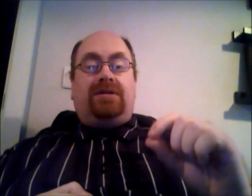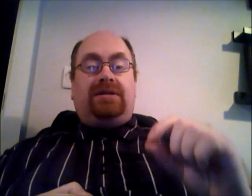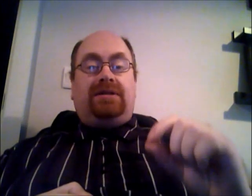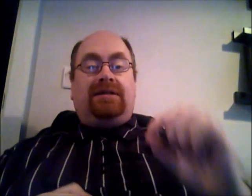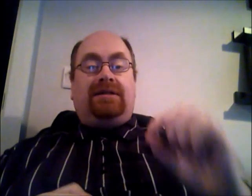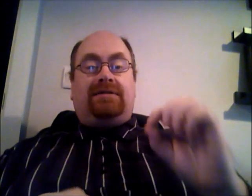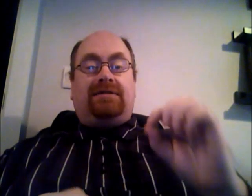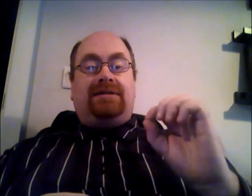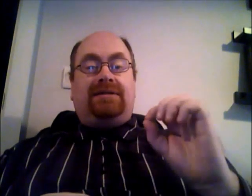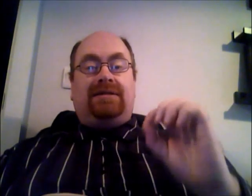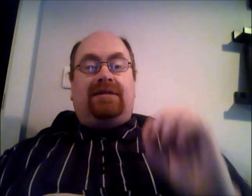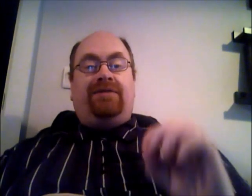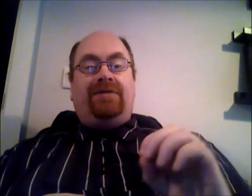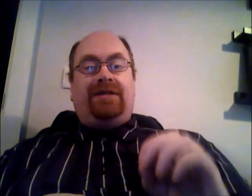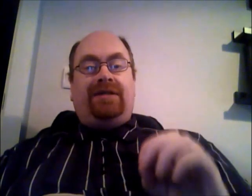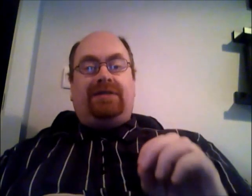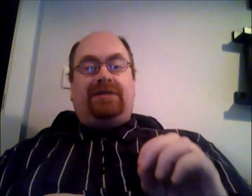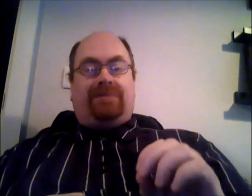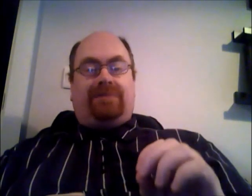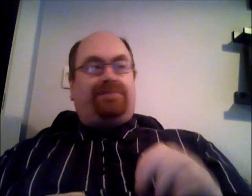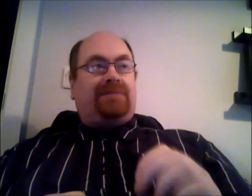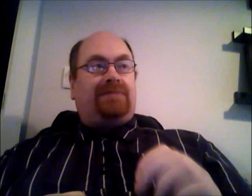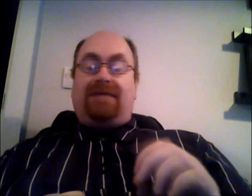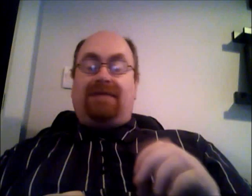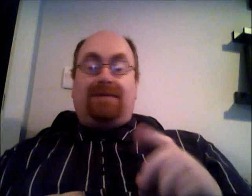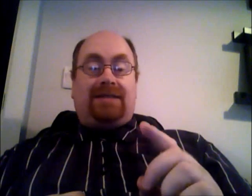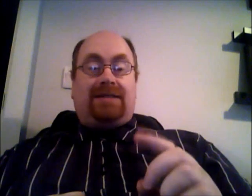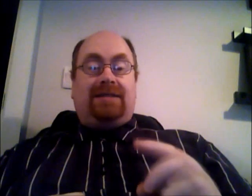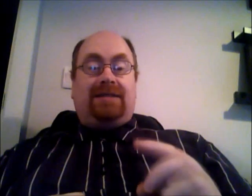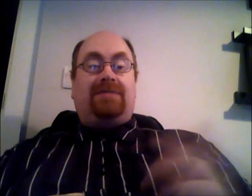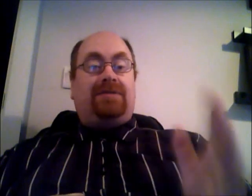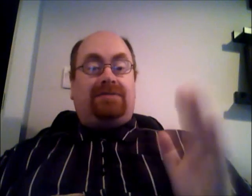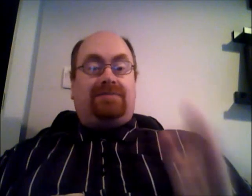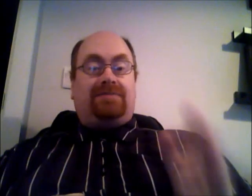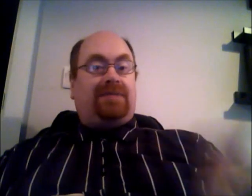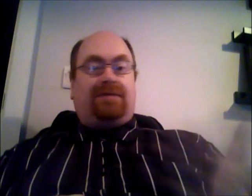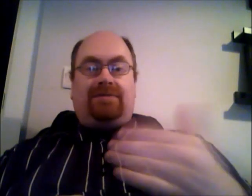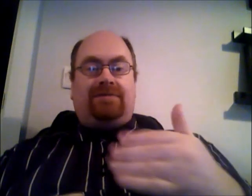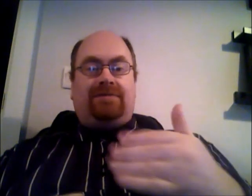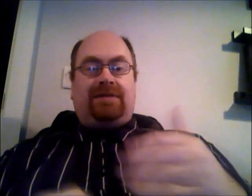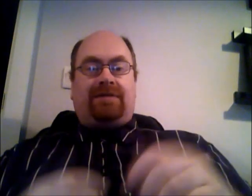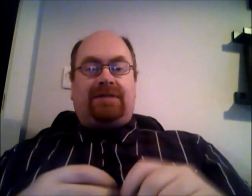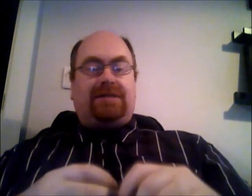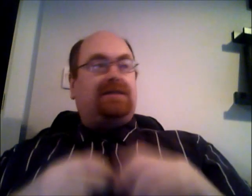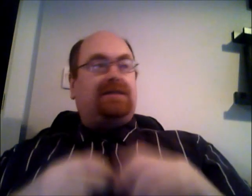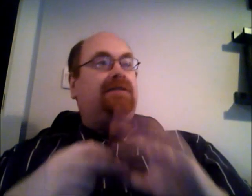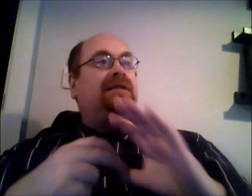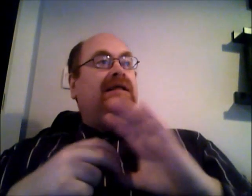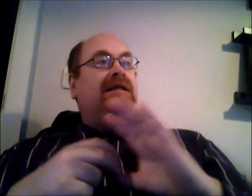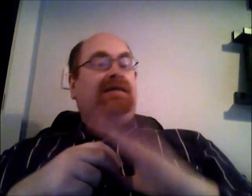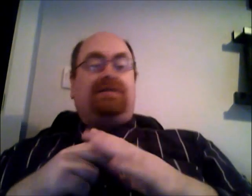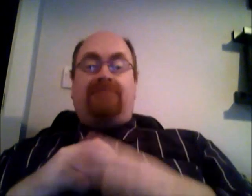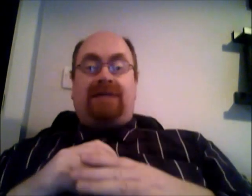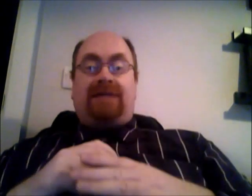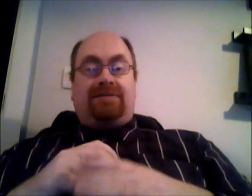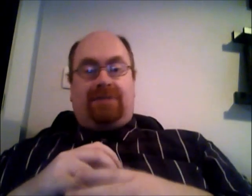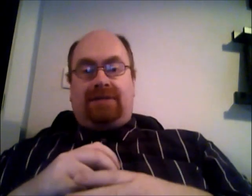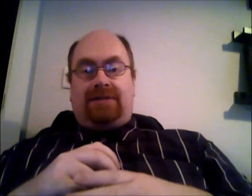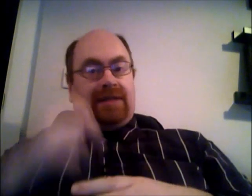you know and in a few years ago I can't remember the exact year but it was like say five or six years ago there was massive floods in Newcastle